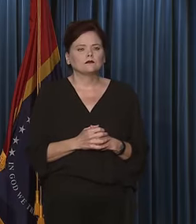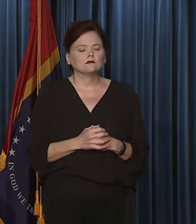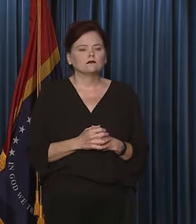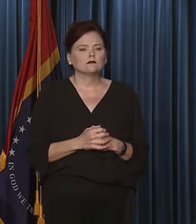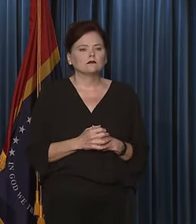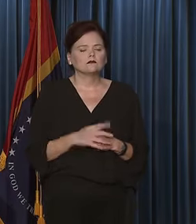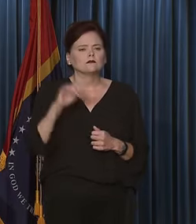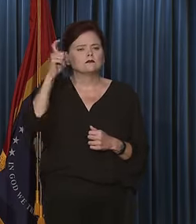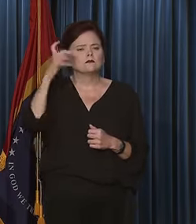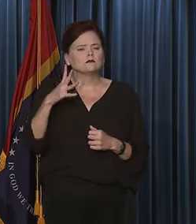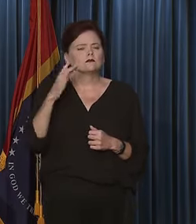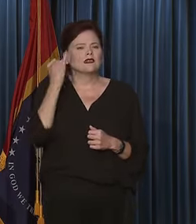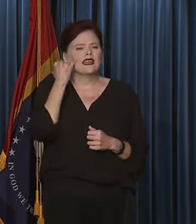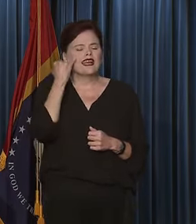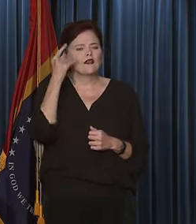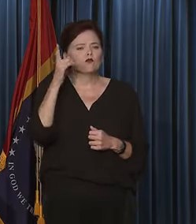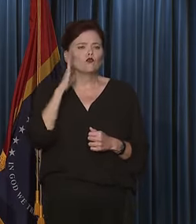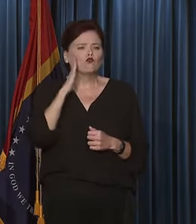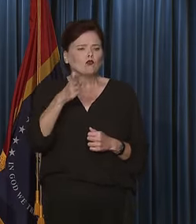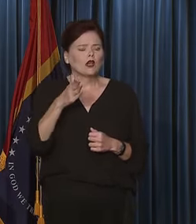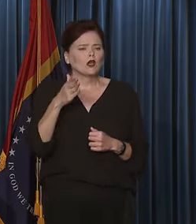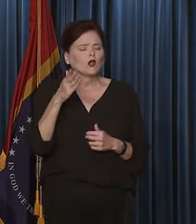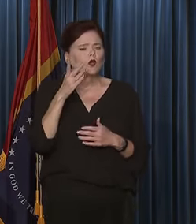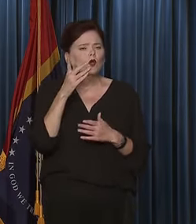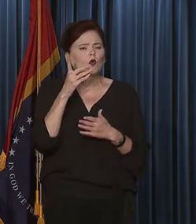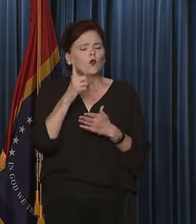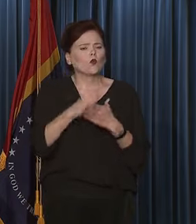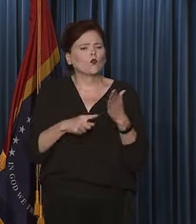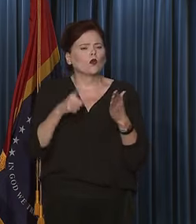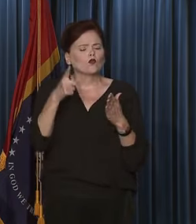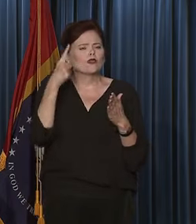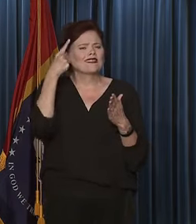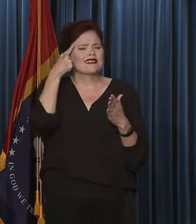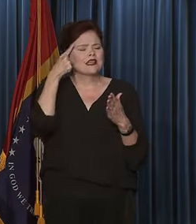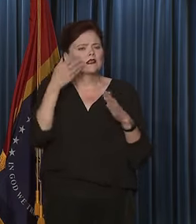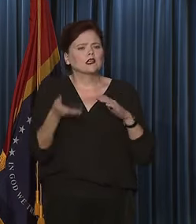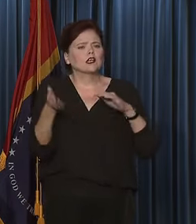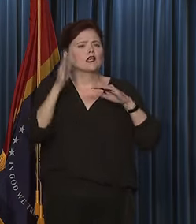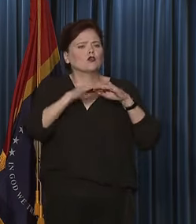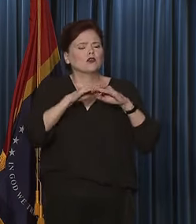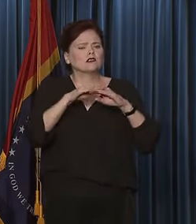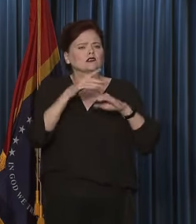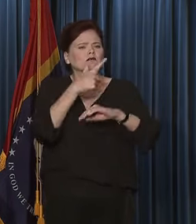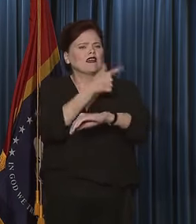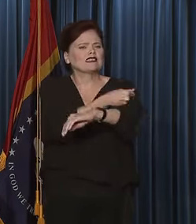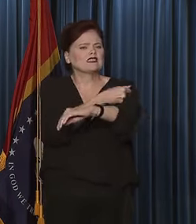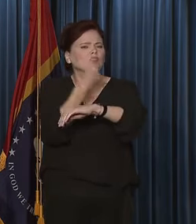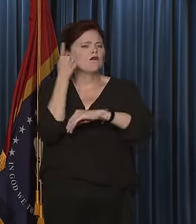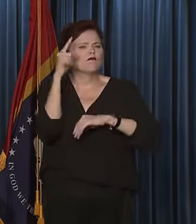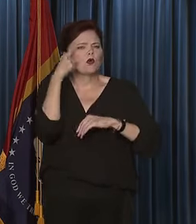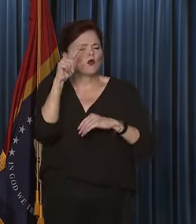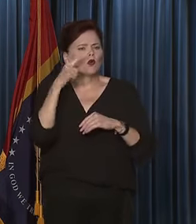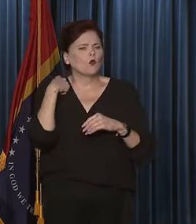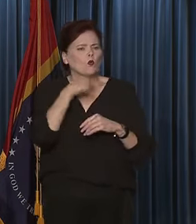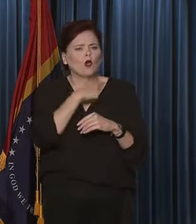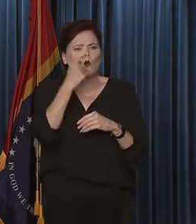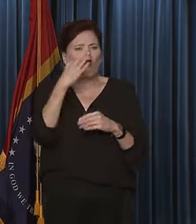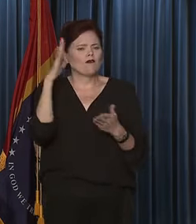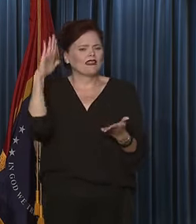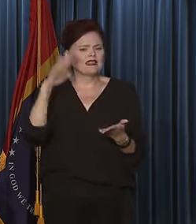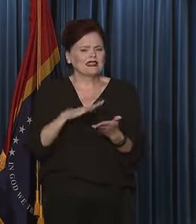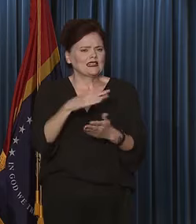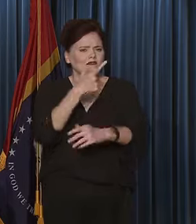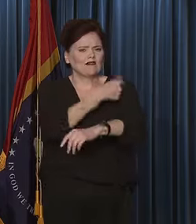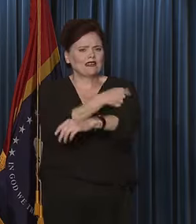If you would, what do you attribute the increase in vaccinations to? And we're one of the least vaccinated states